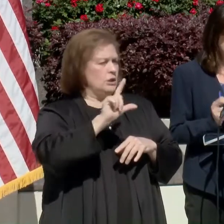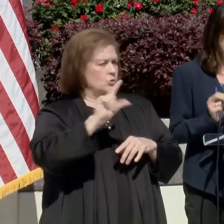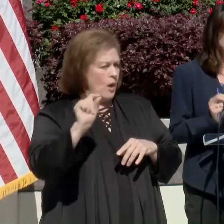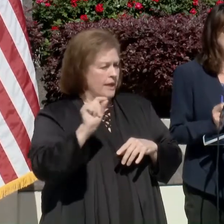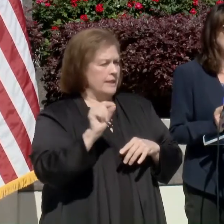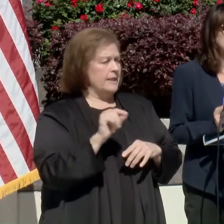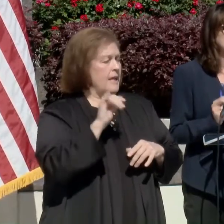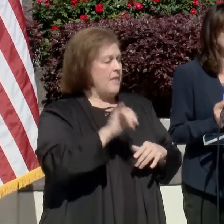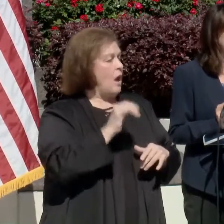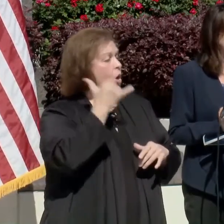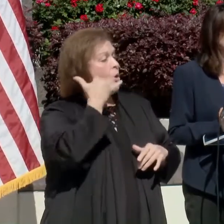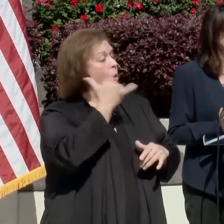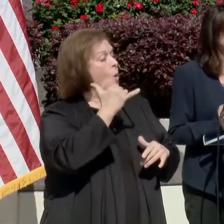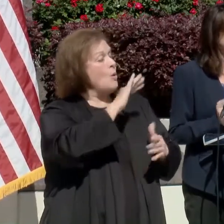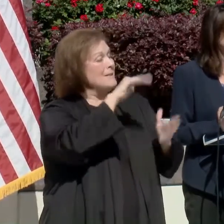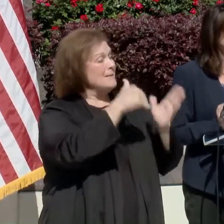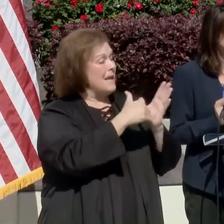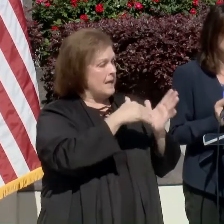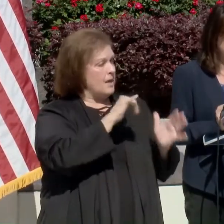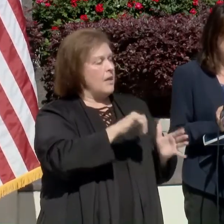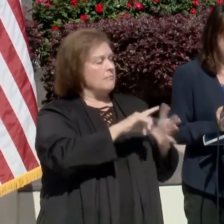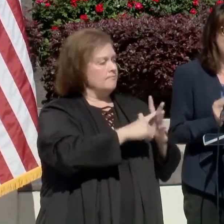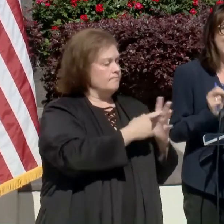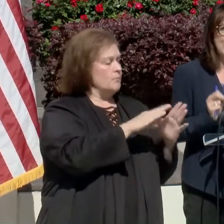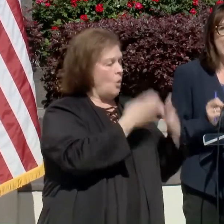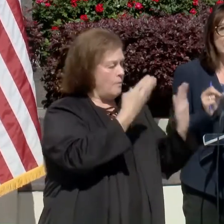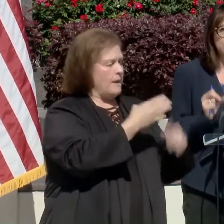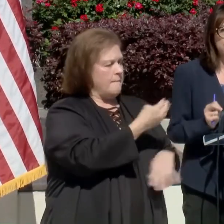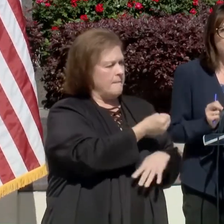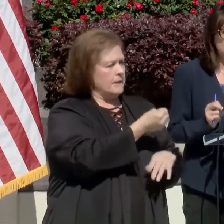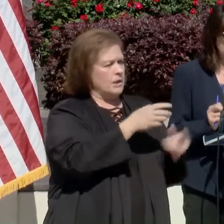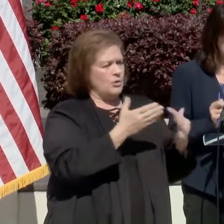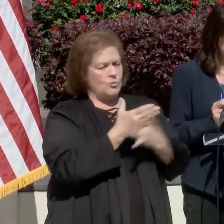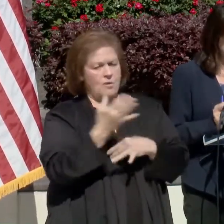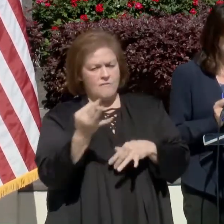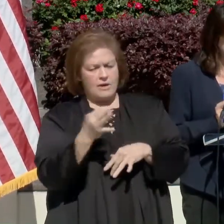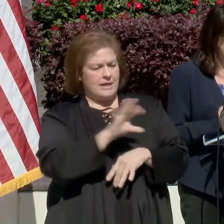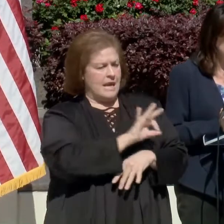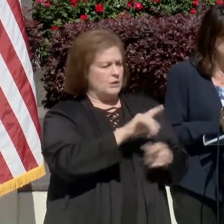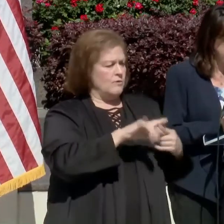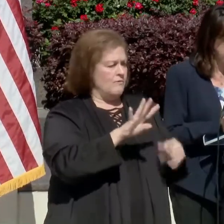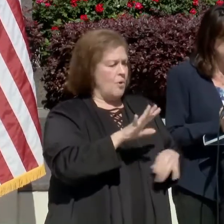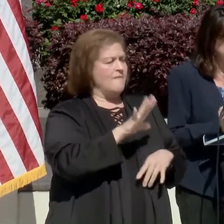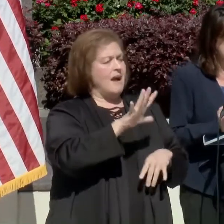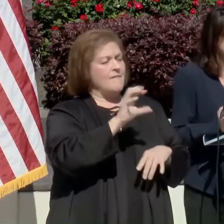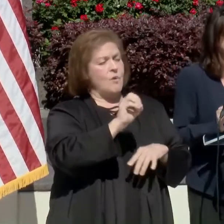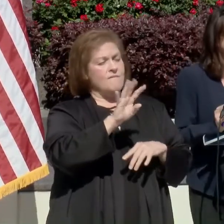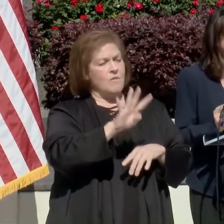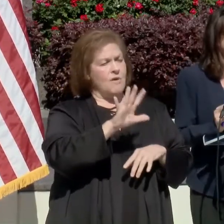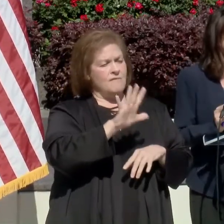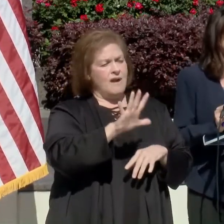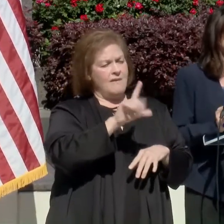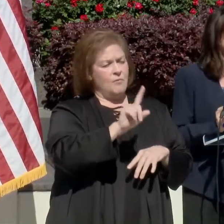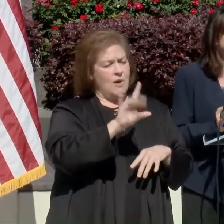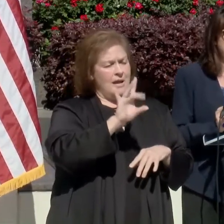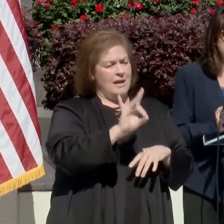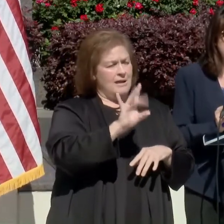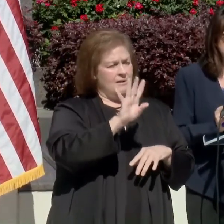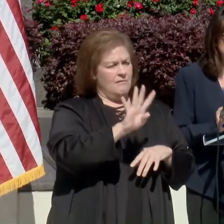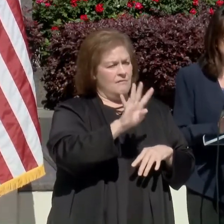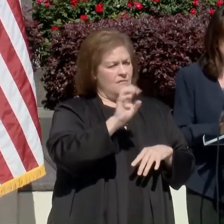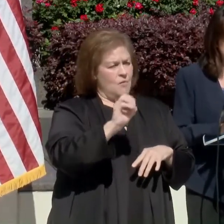This call center is going to be active Monday through Friday 9 to 4. The number is 504-518